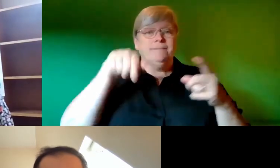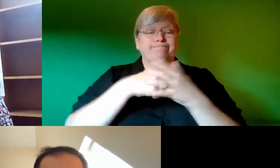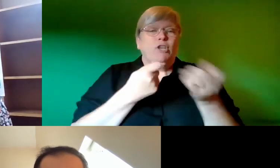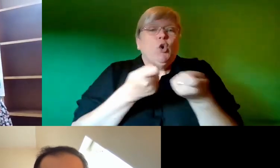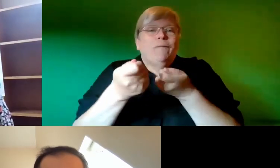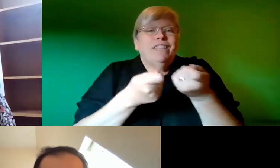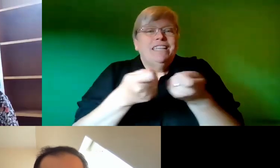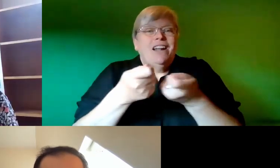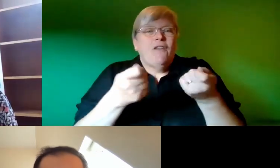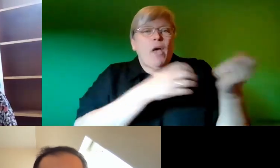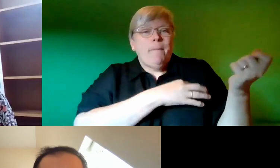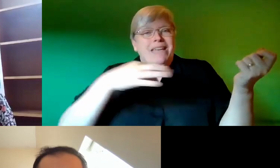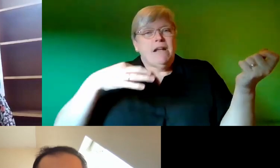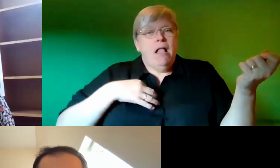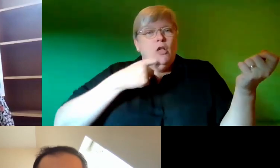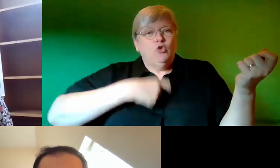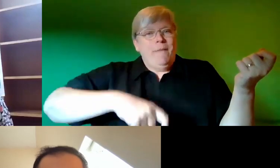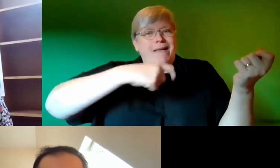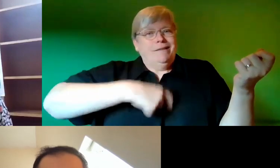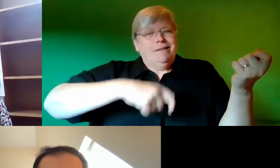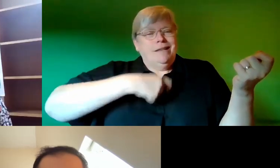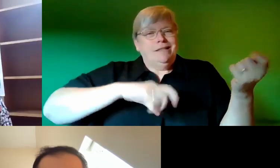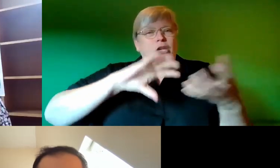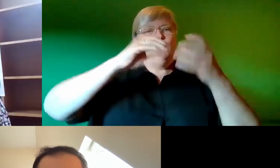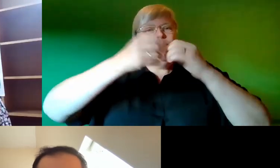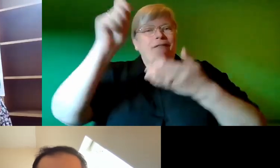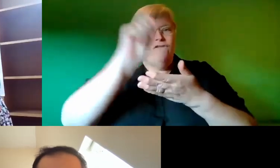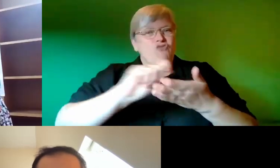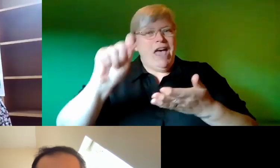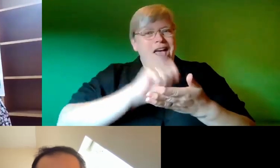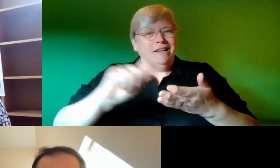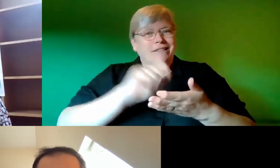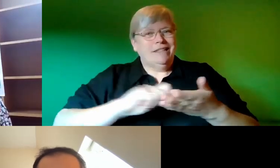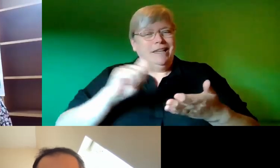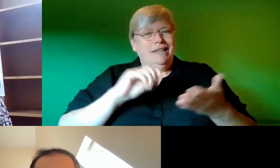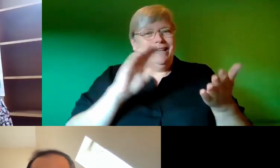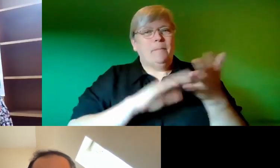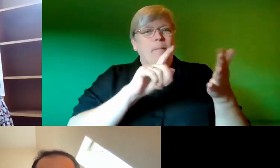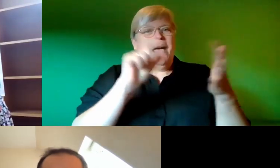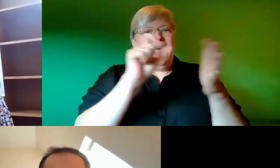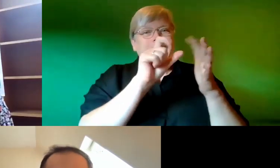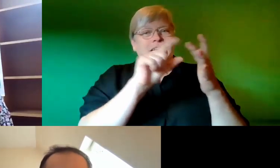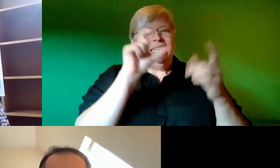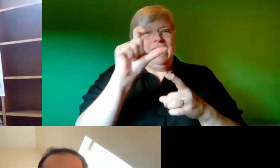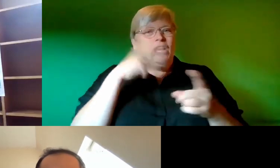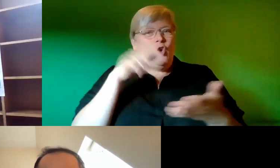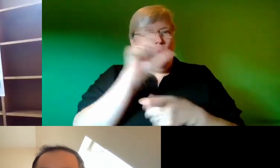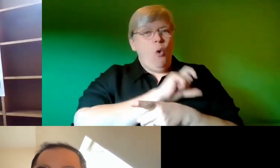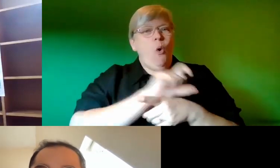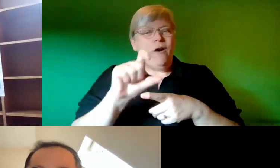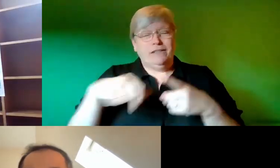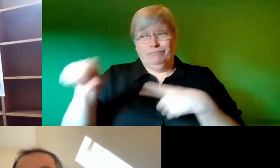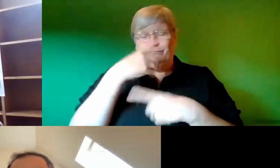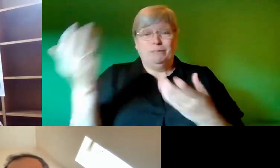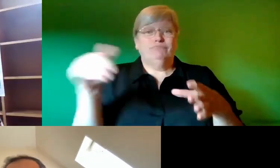of the medical humanities creative writing for medics course which all these very kind readers have contributed to in their time.